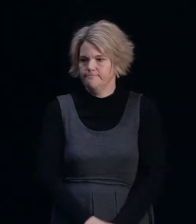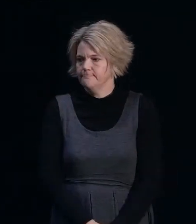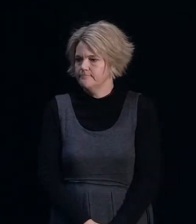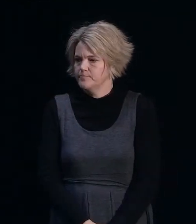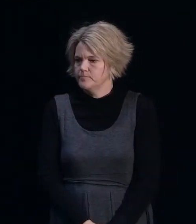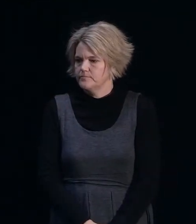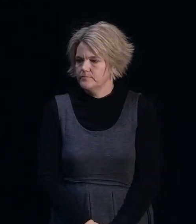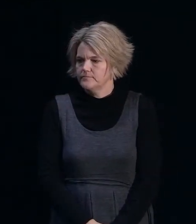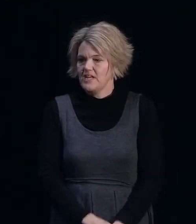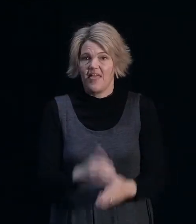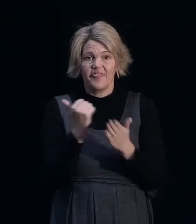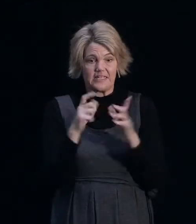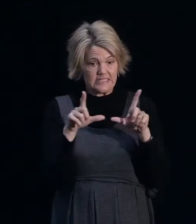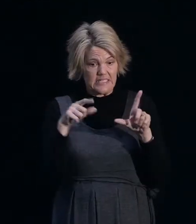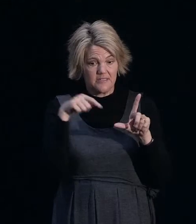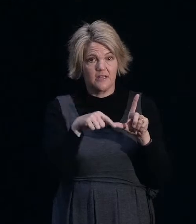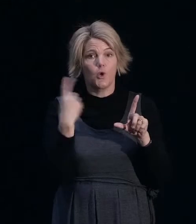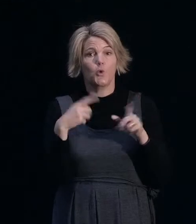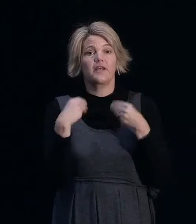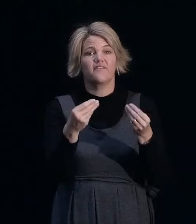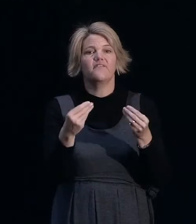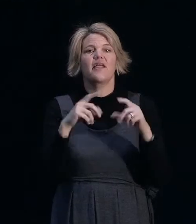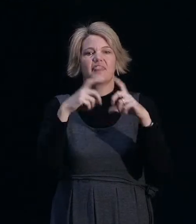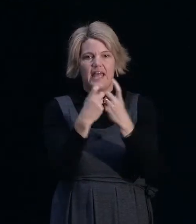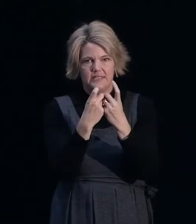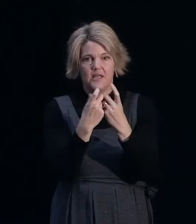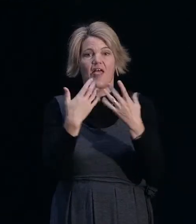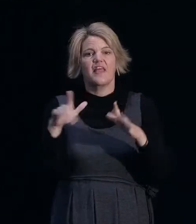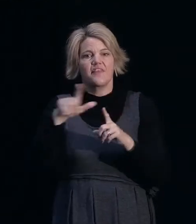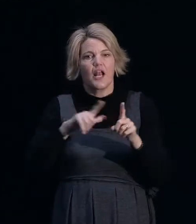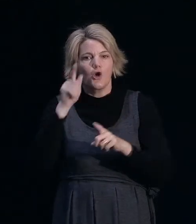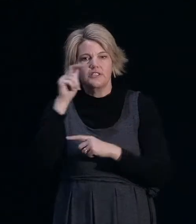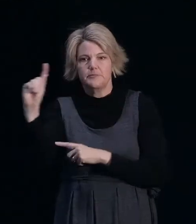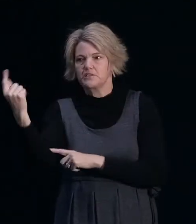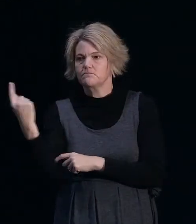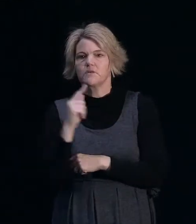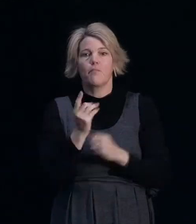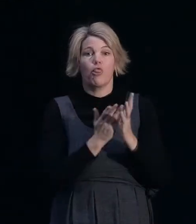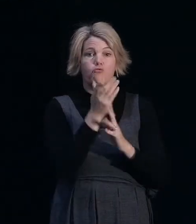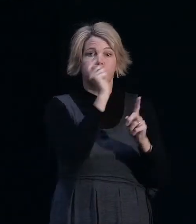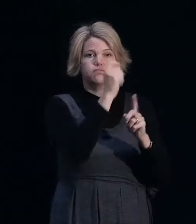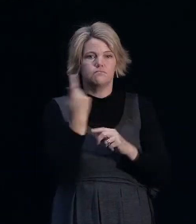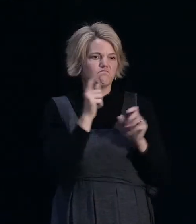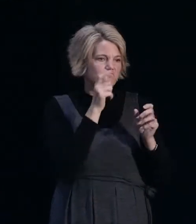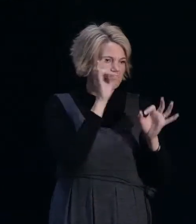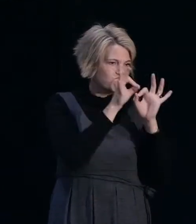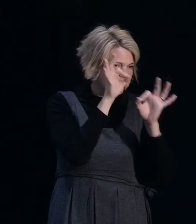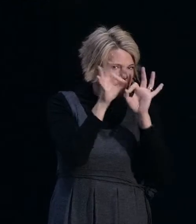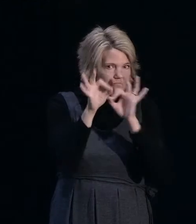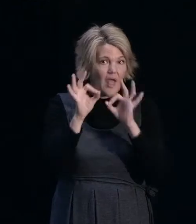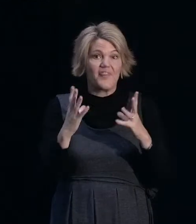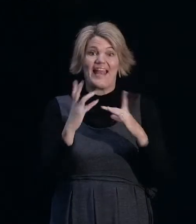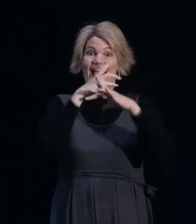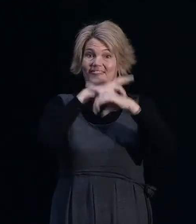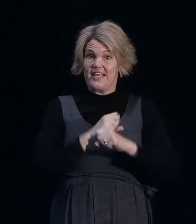The consents are issued by the local council, and then their inspectors come and do inspections during construction, and then it's homeowner's obligations at the end of a